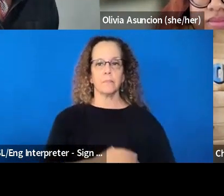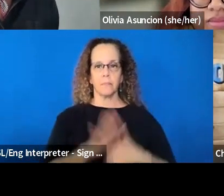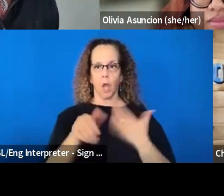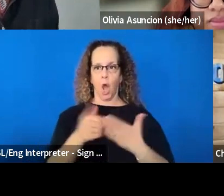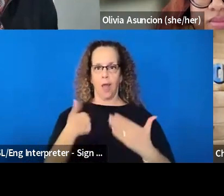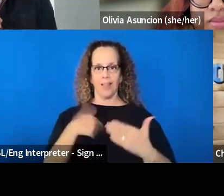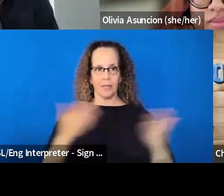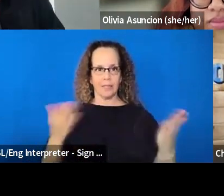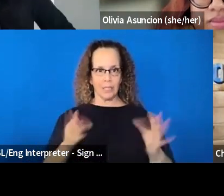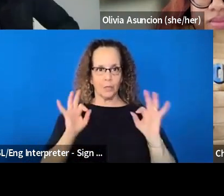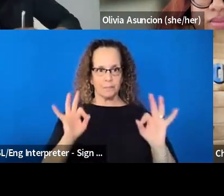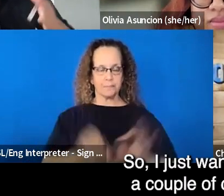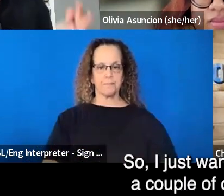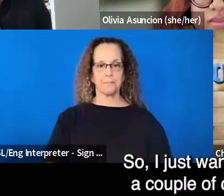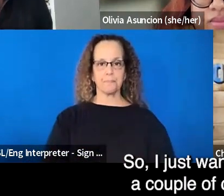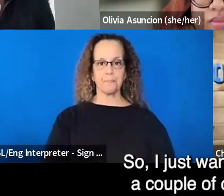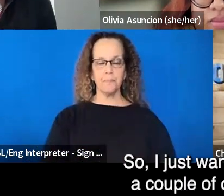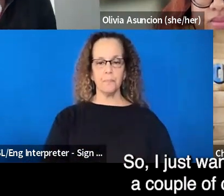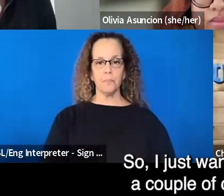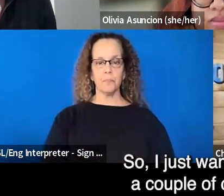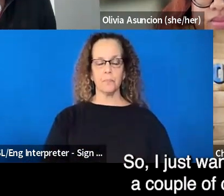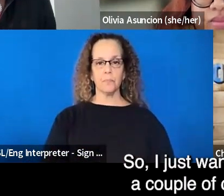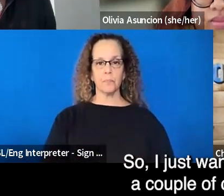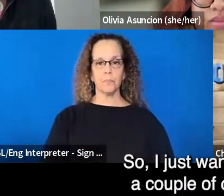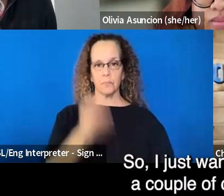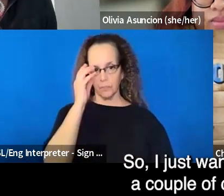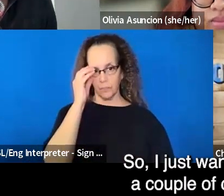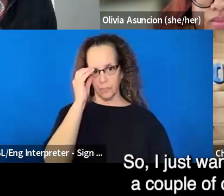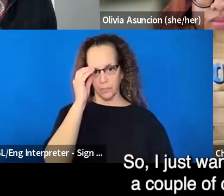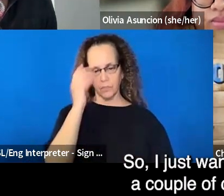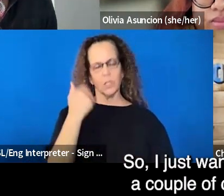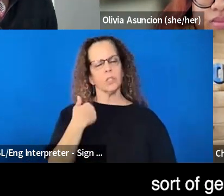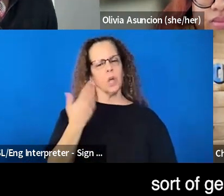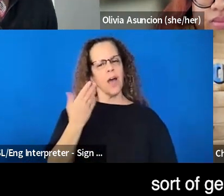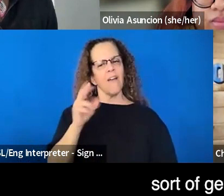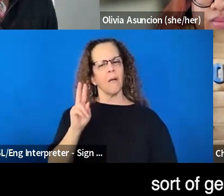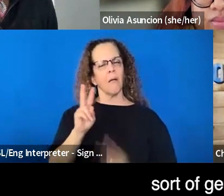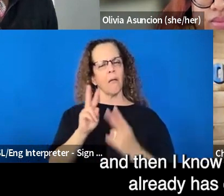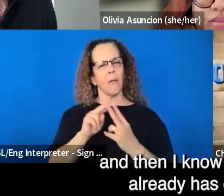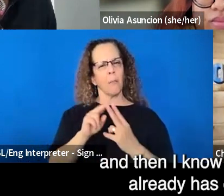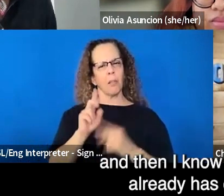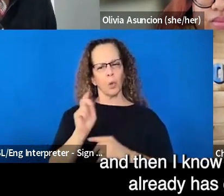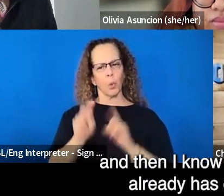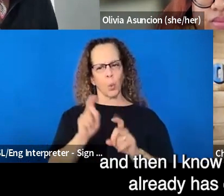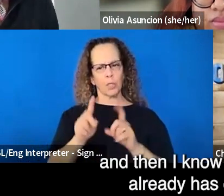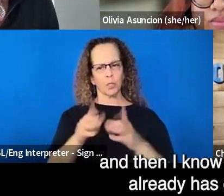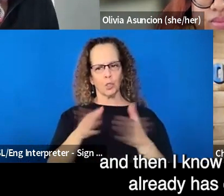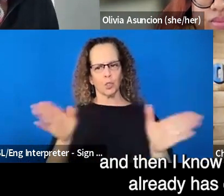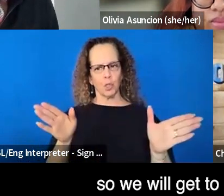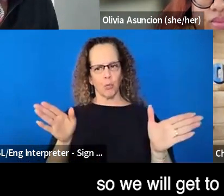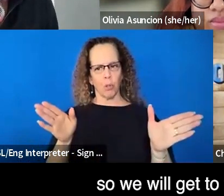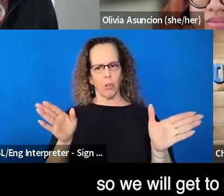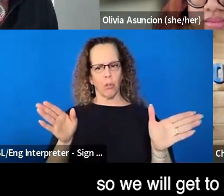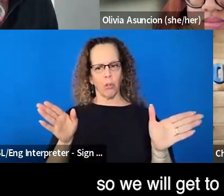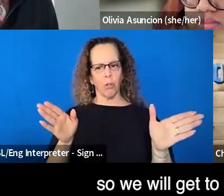so I just wanted to ask a couple of questions sort of generally, and then I know the audience